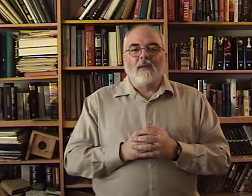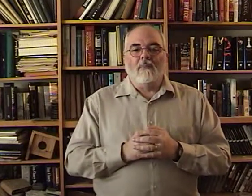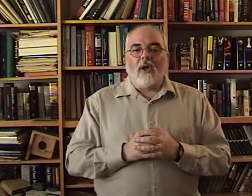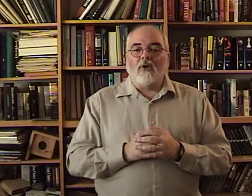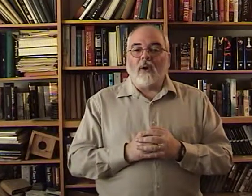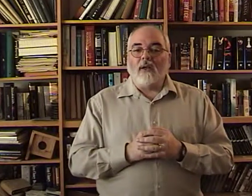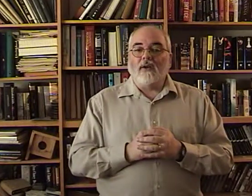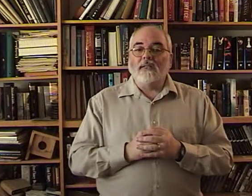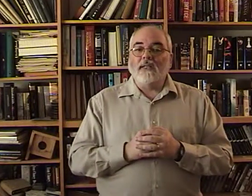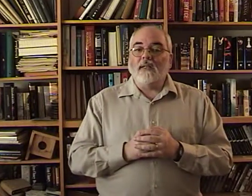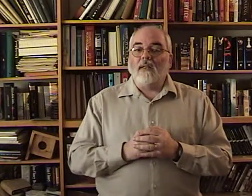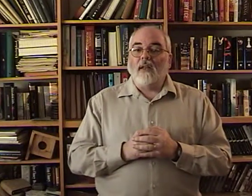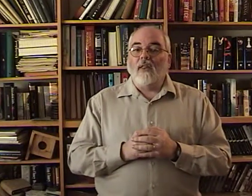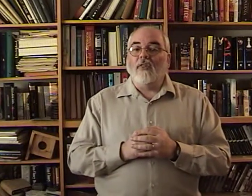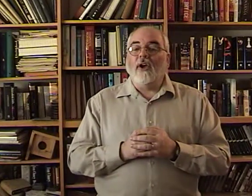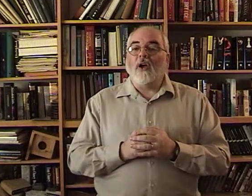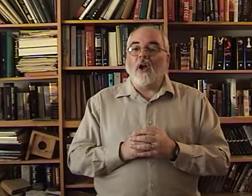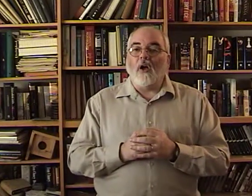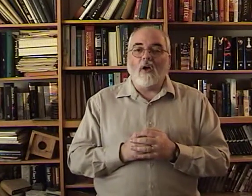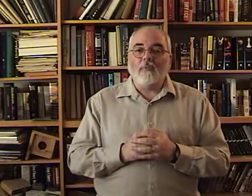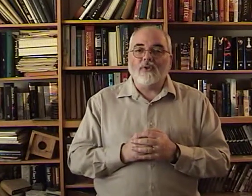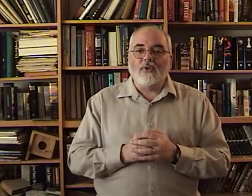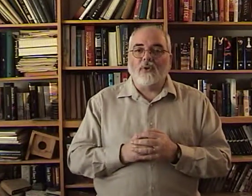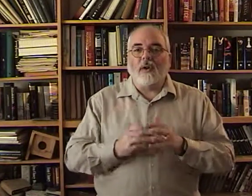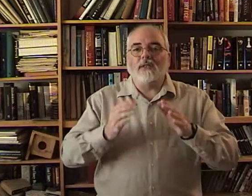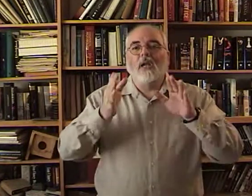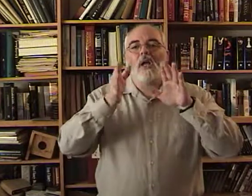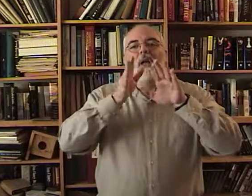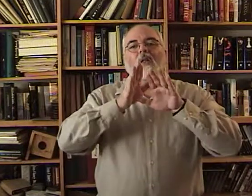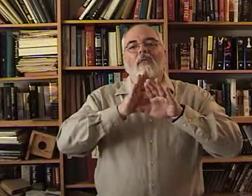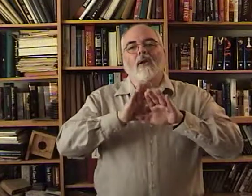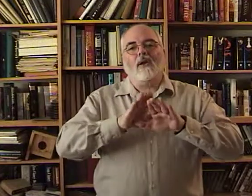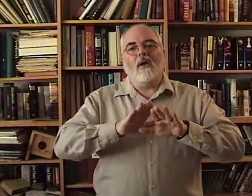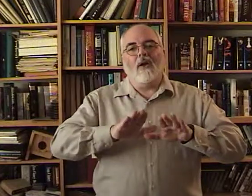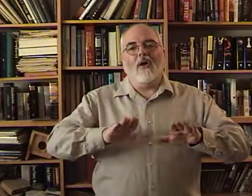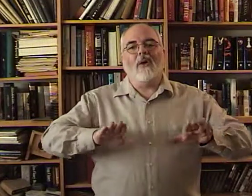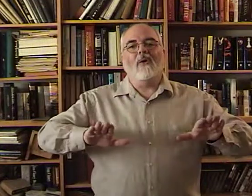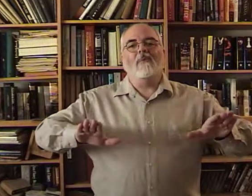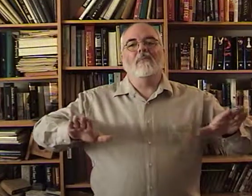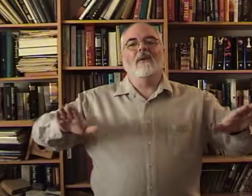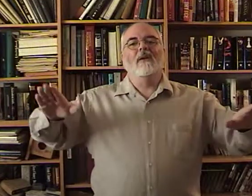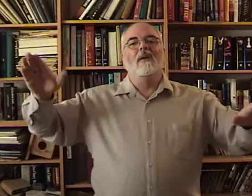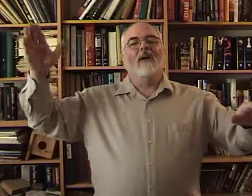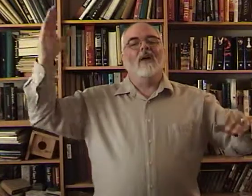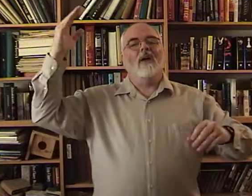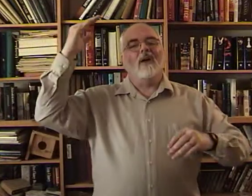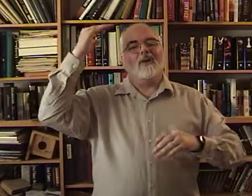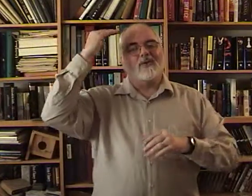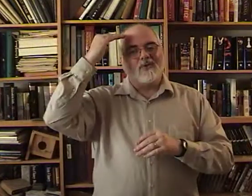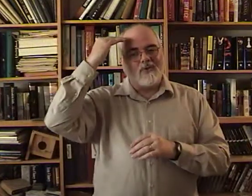But greater still. The calm assurance. The calm assurance.